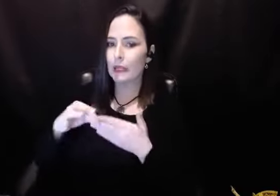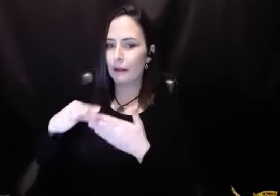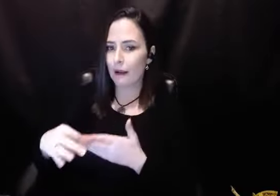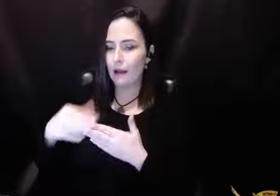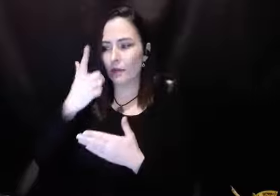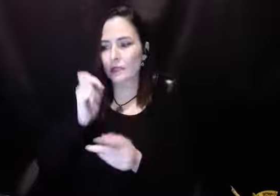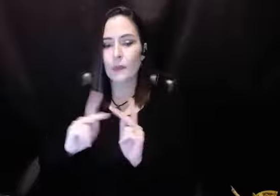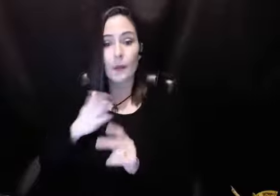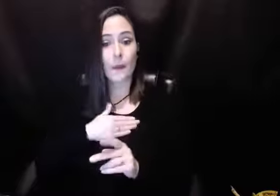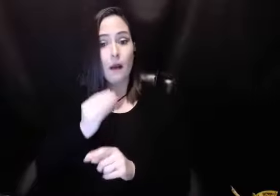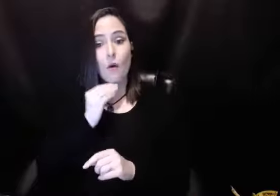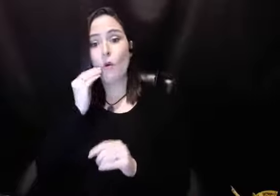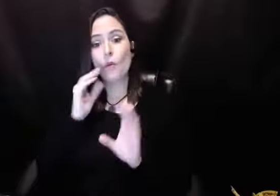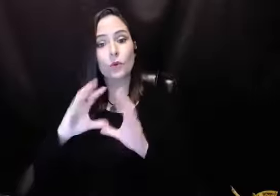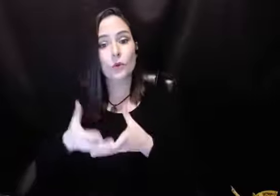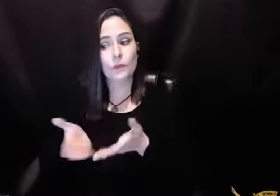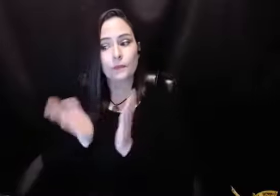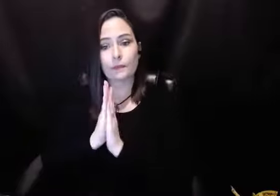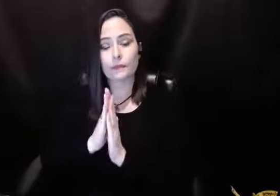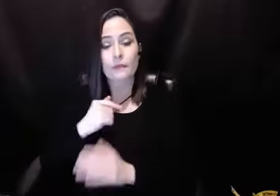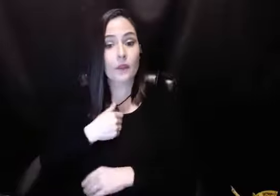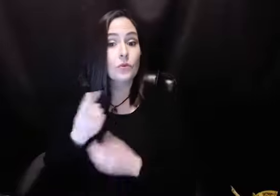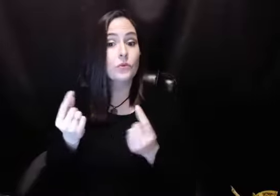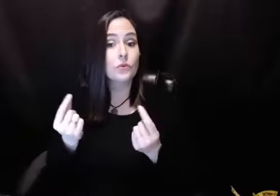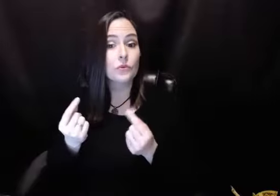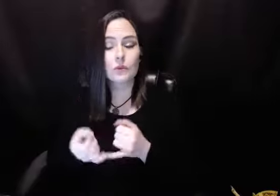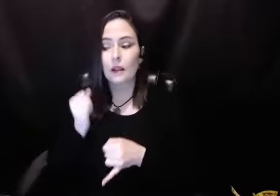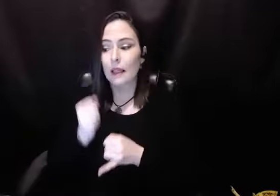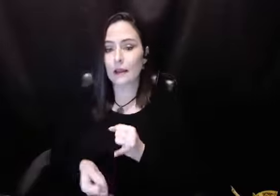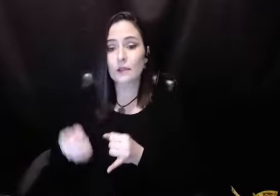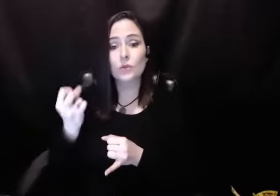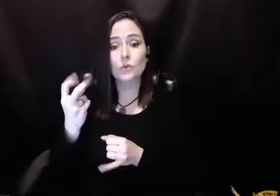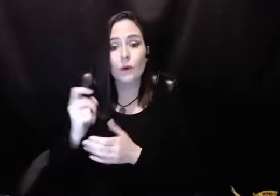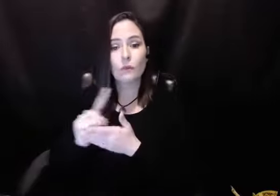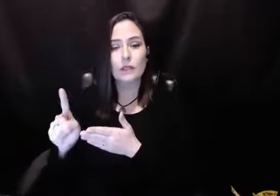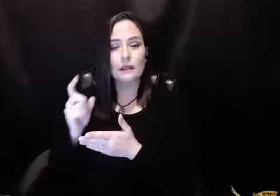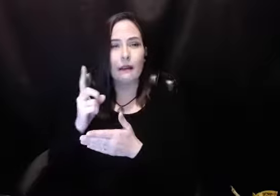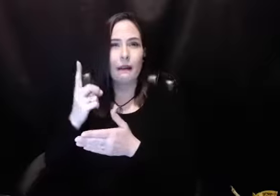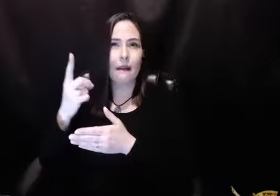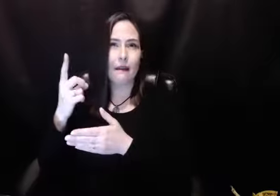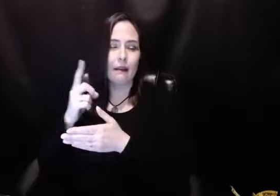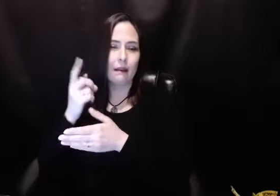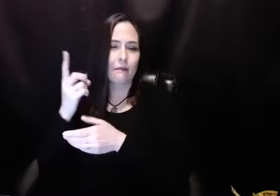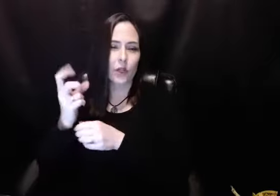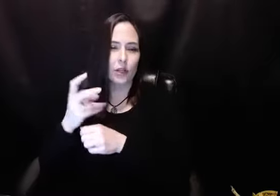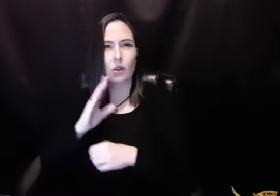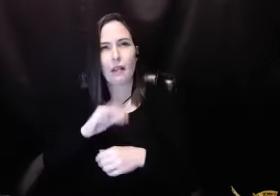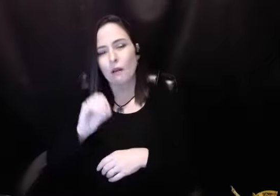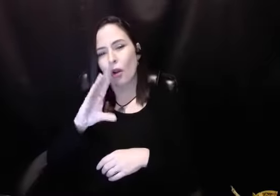prompted me to write the step study guide was that the people in my home group asked me if I would do the last 12